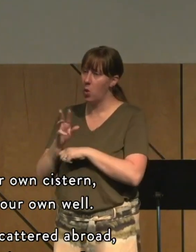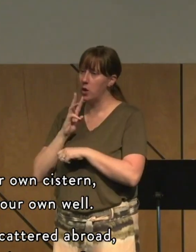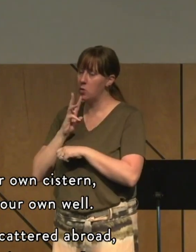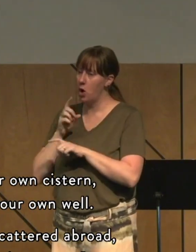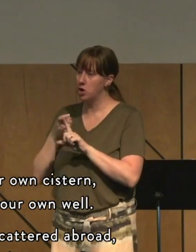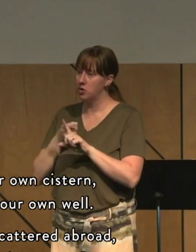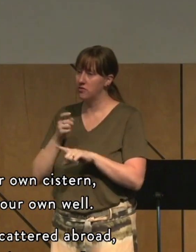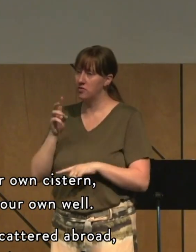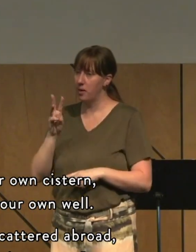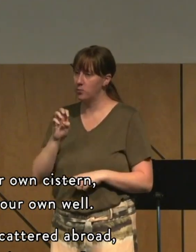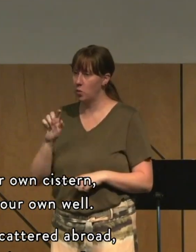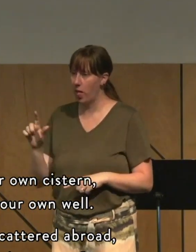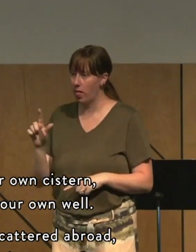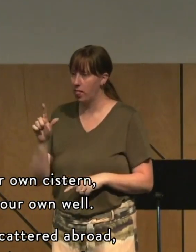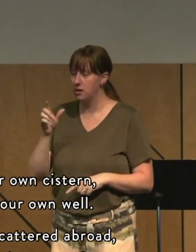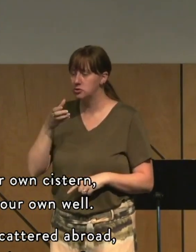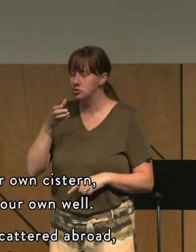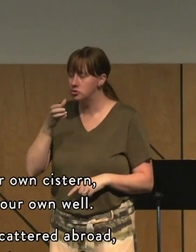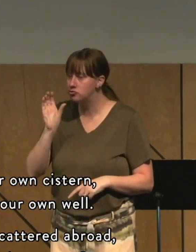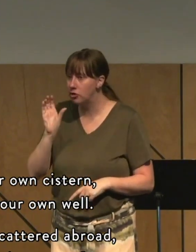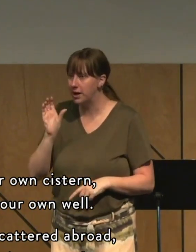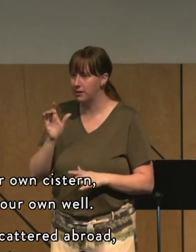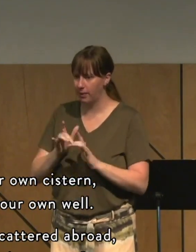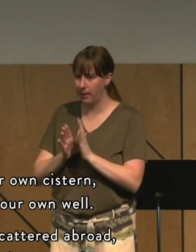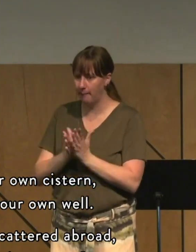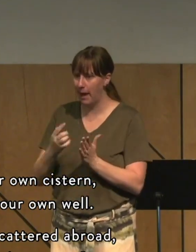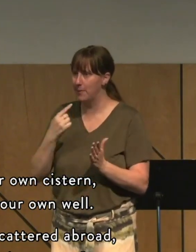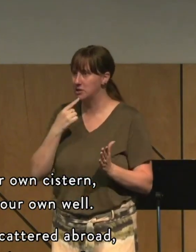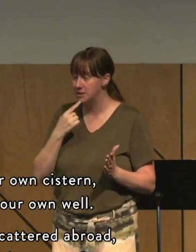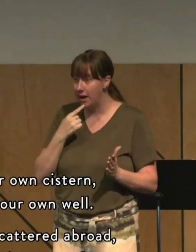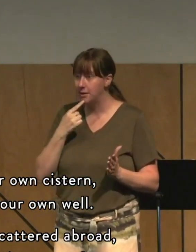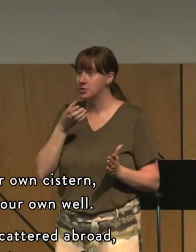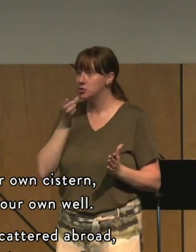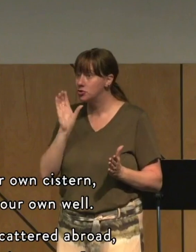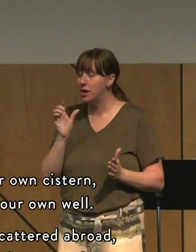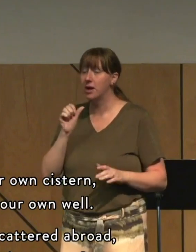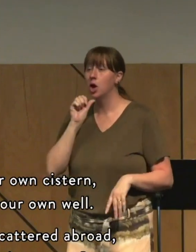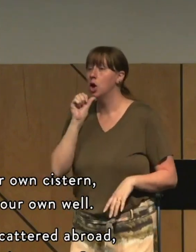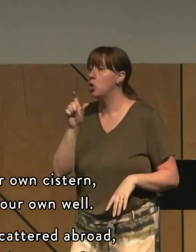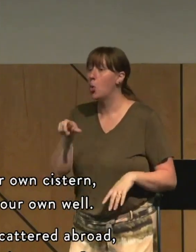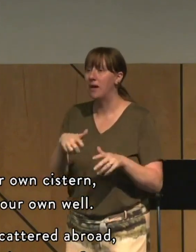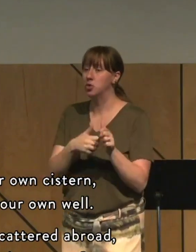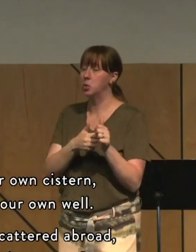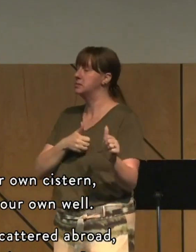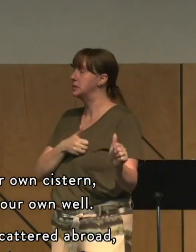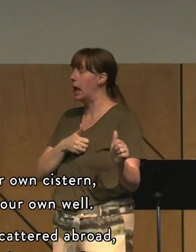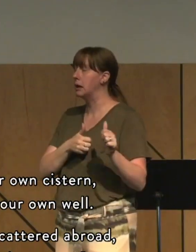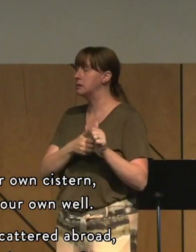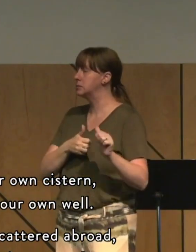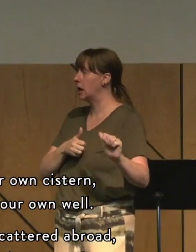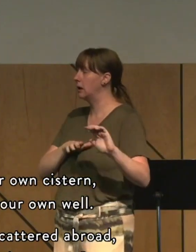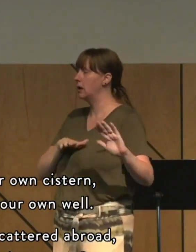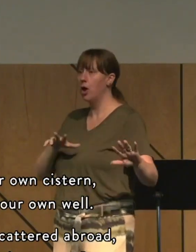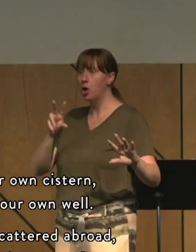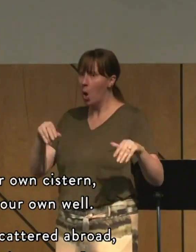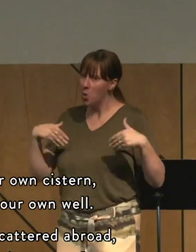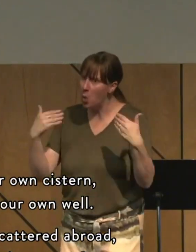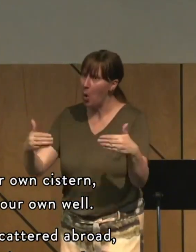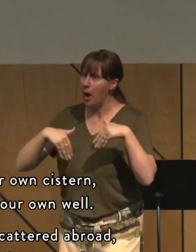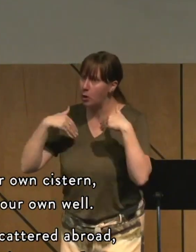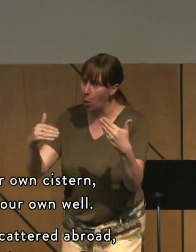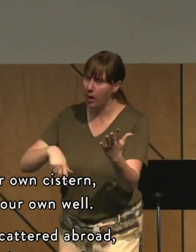own well. Drink, the Bible says. Don't abstain. Don't avoid like drink, drink,